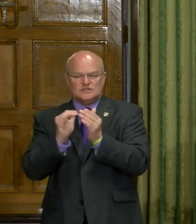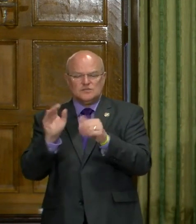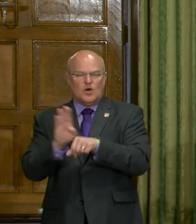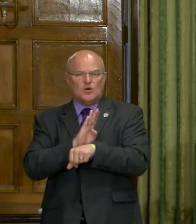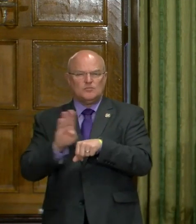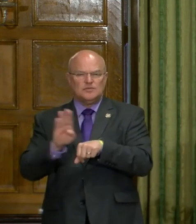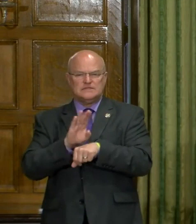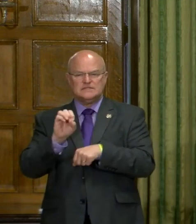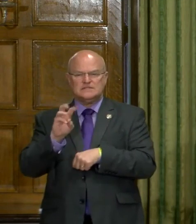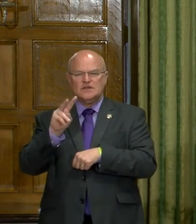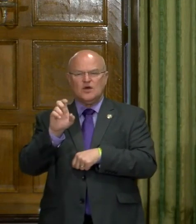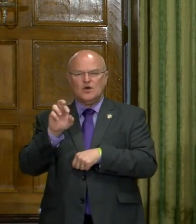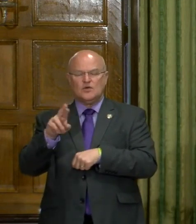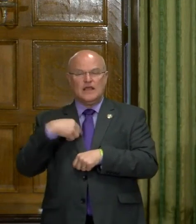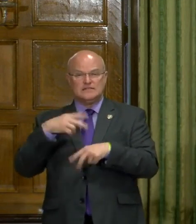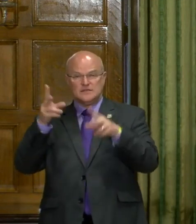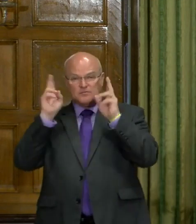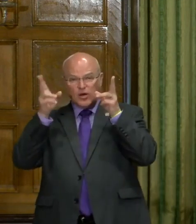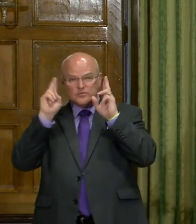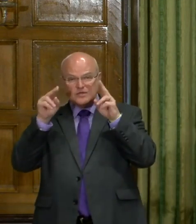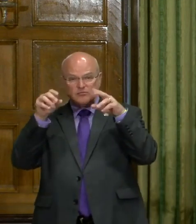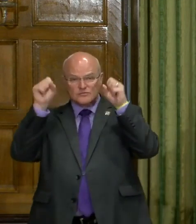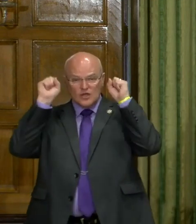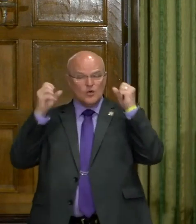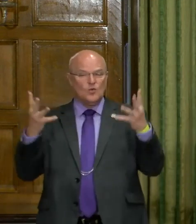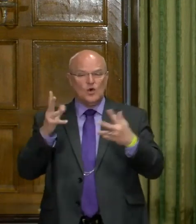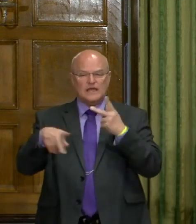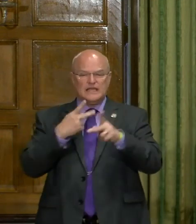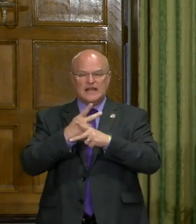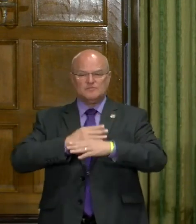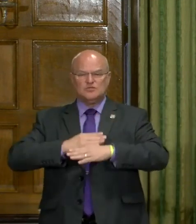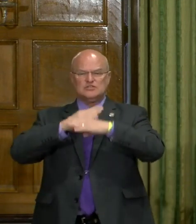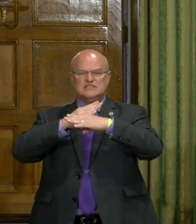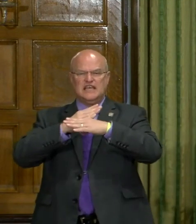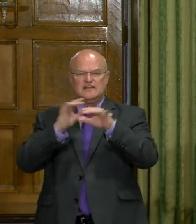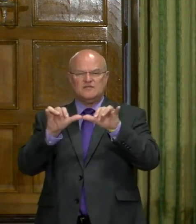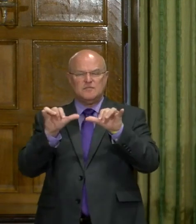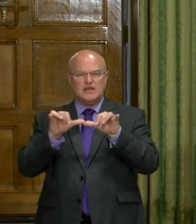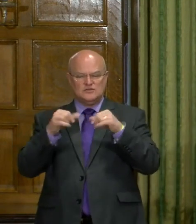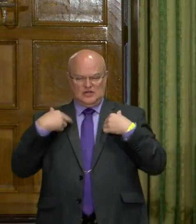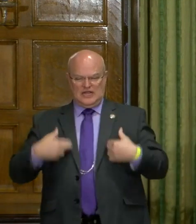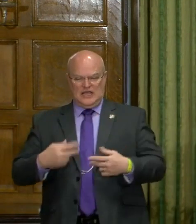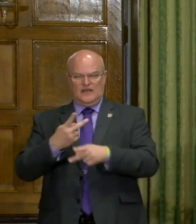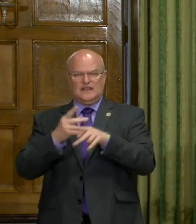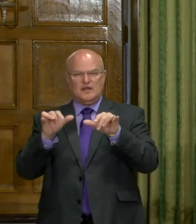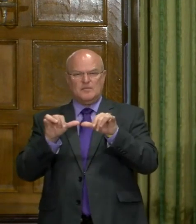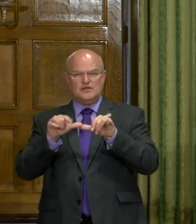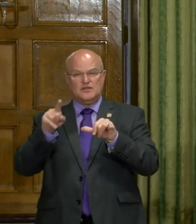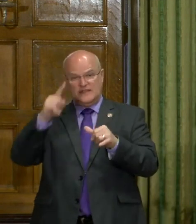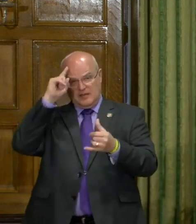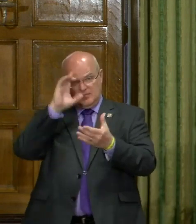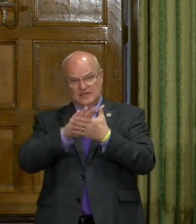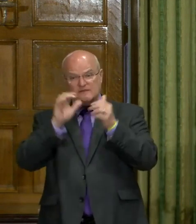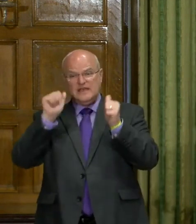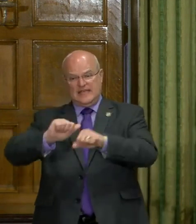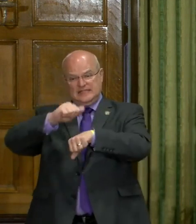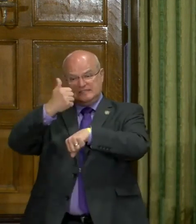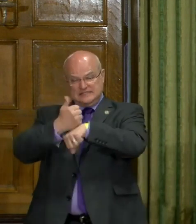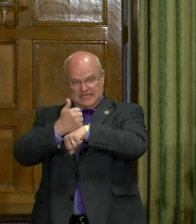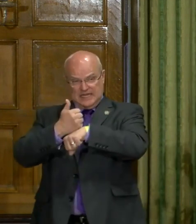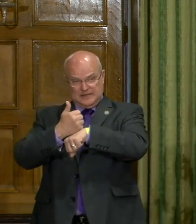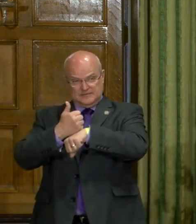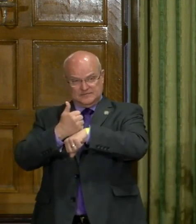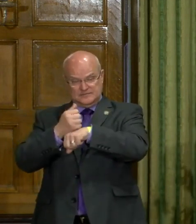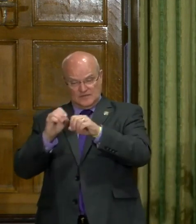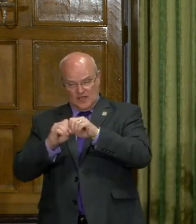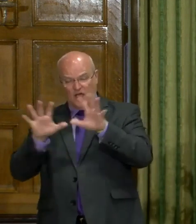small business owner that has a barbershop or salon, what kind of protective measures and healthcare measures do they believe they can put into place?